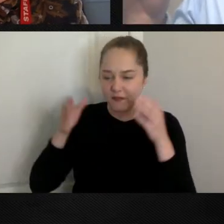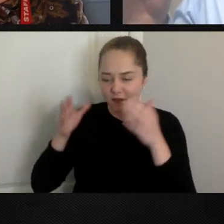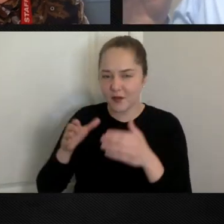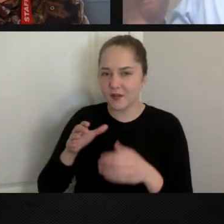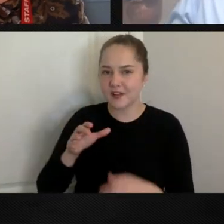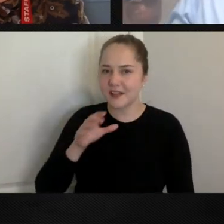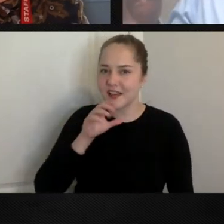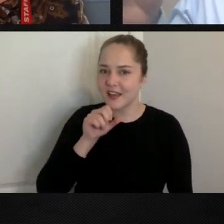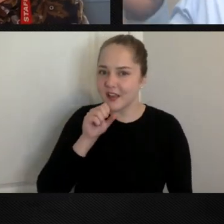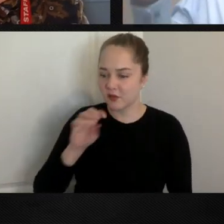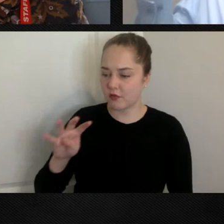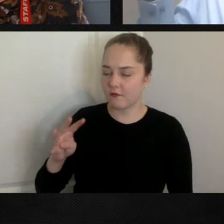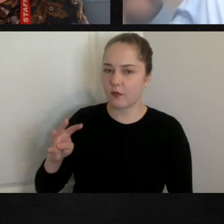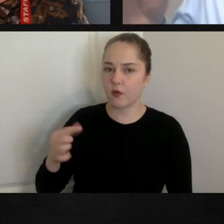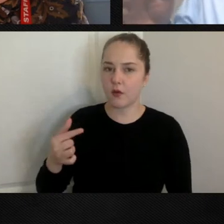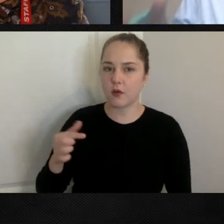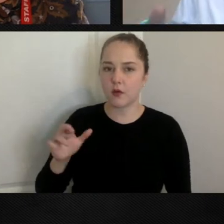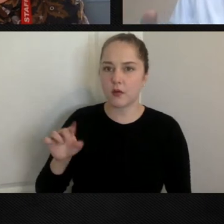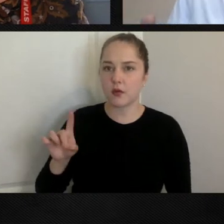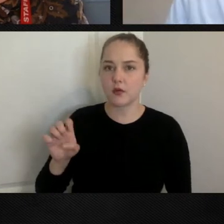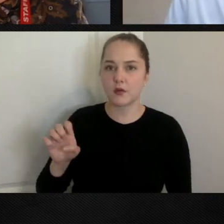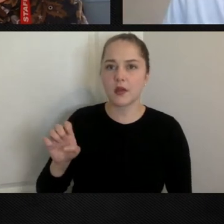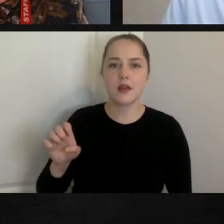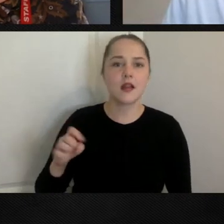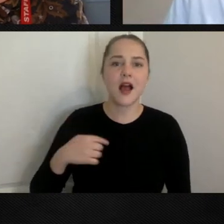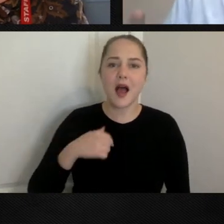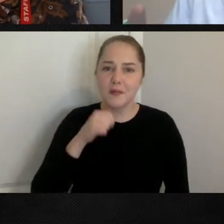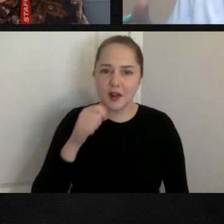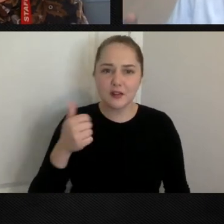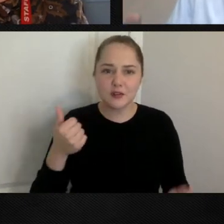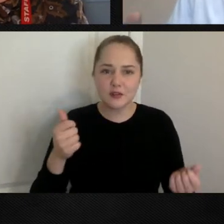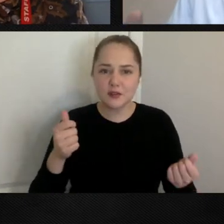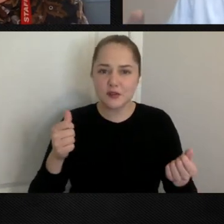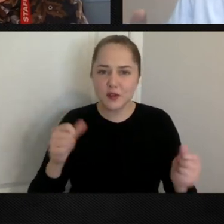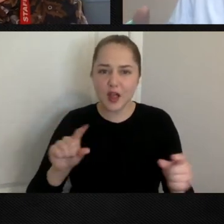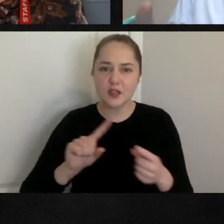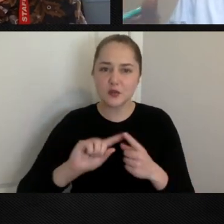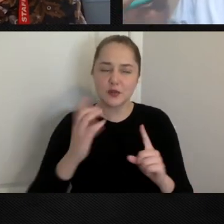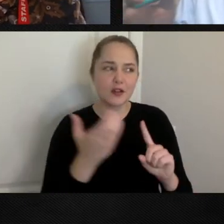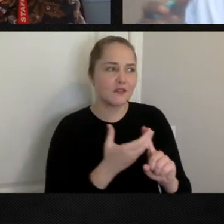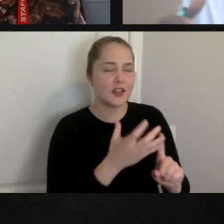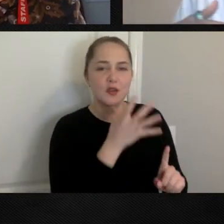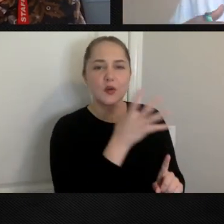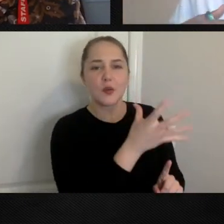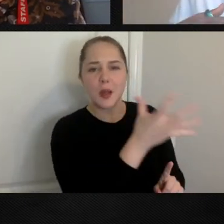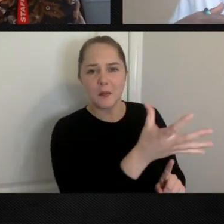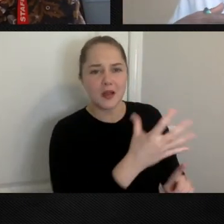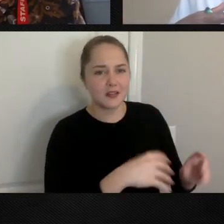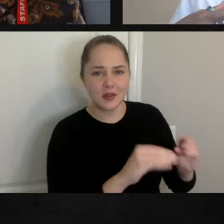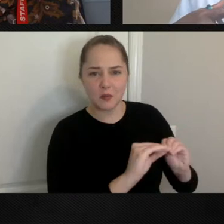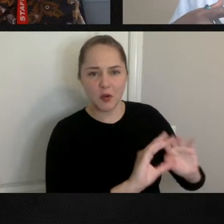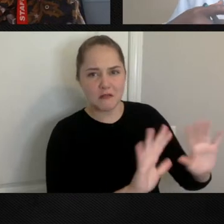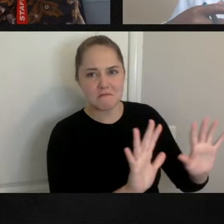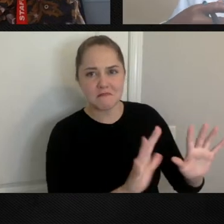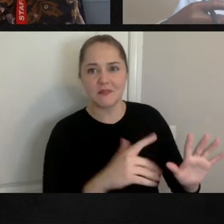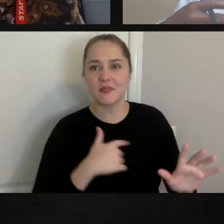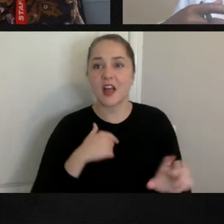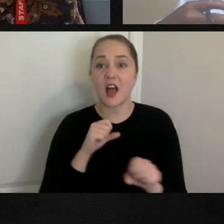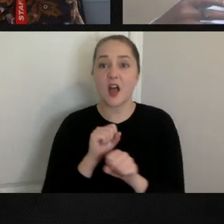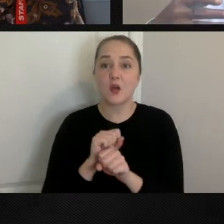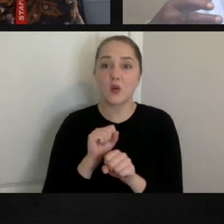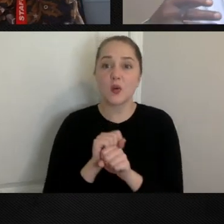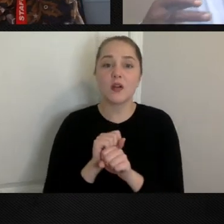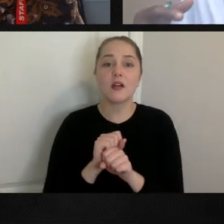not trying to fix or flip grannies at this point. I work as a substitute